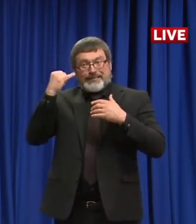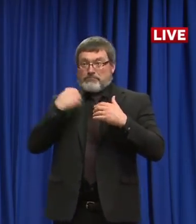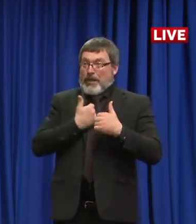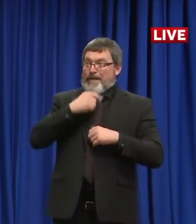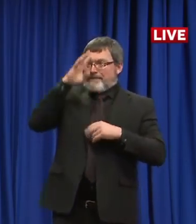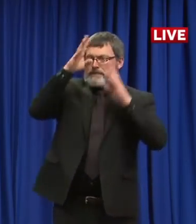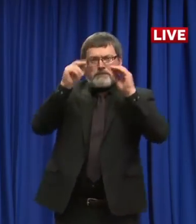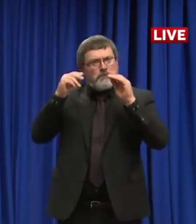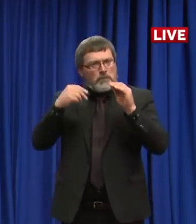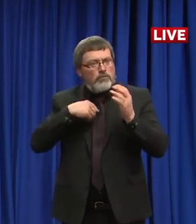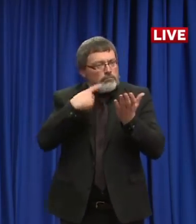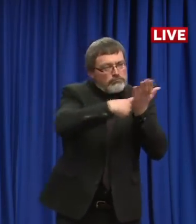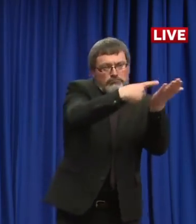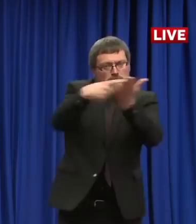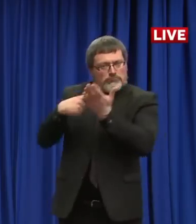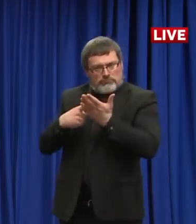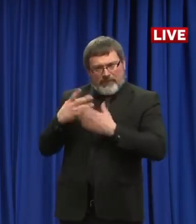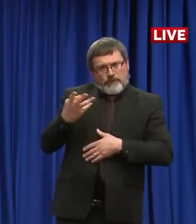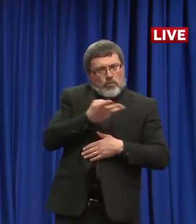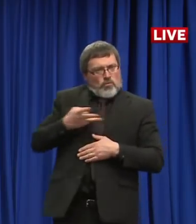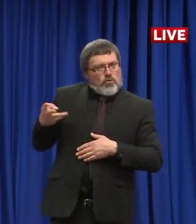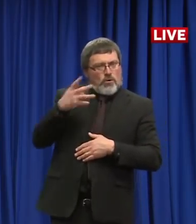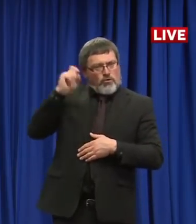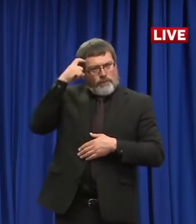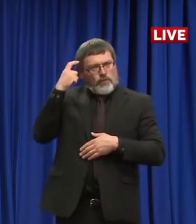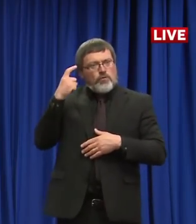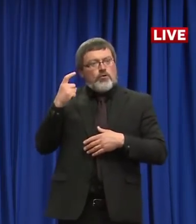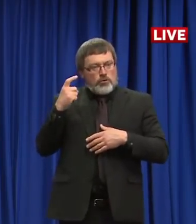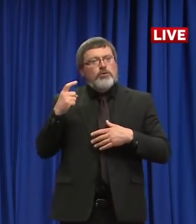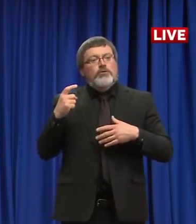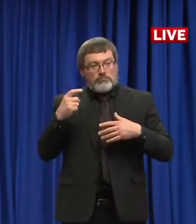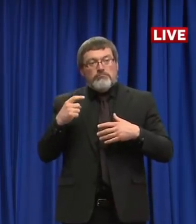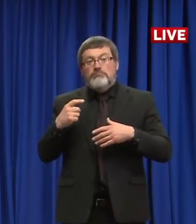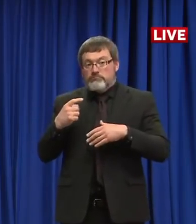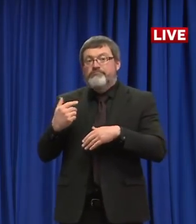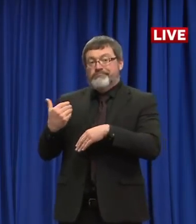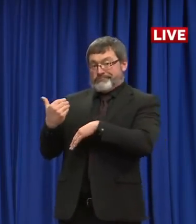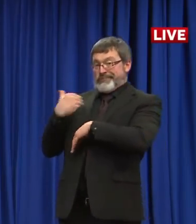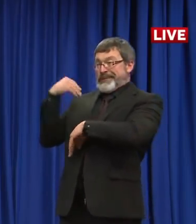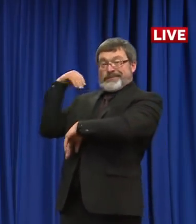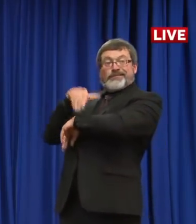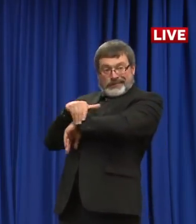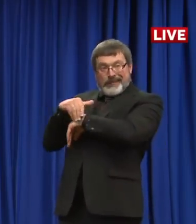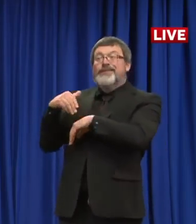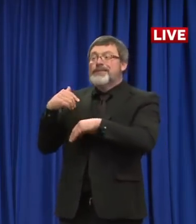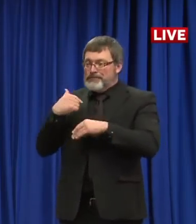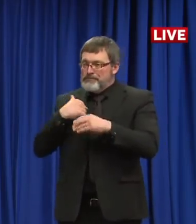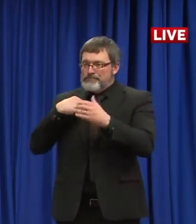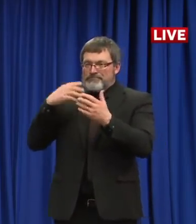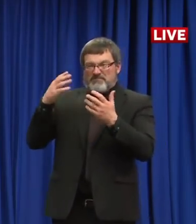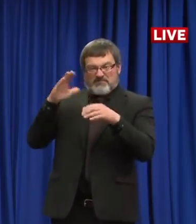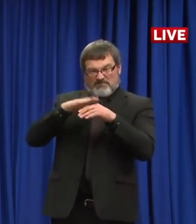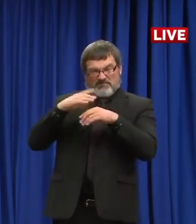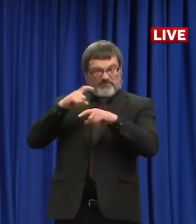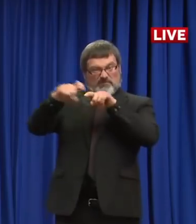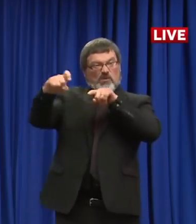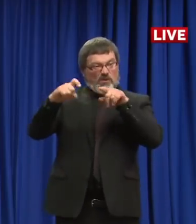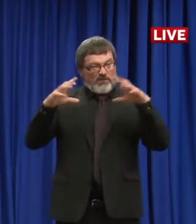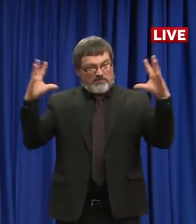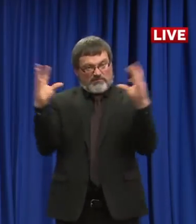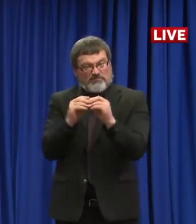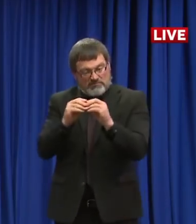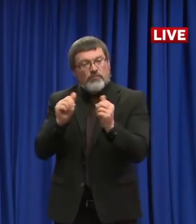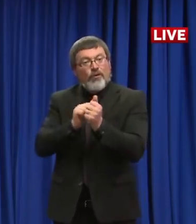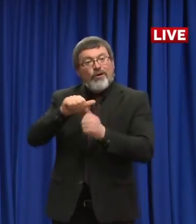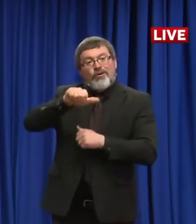and it was it was incredibly creative. That's where a lot of the operations are happening across the country and dealing with this crisis. And all 50 governors,